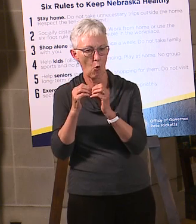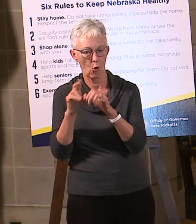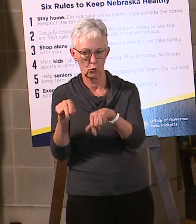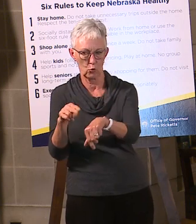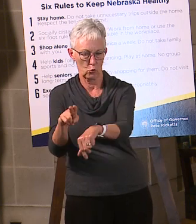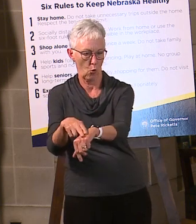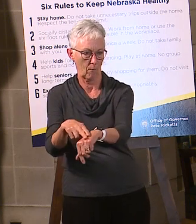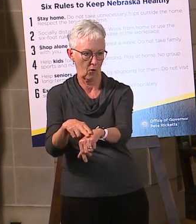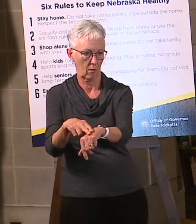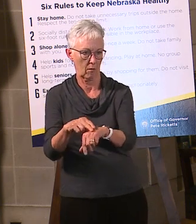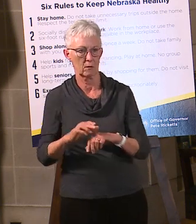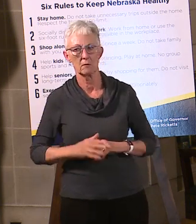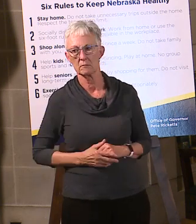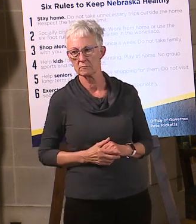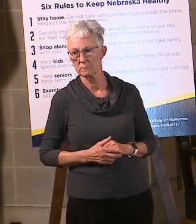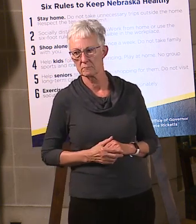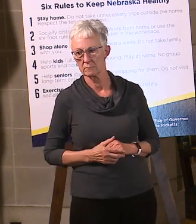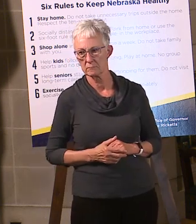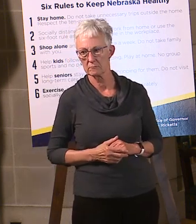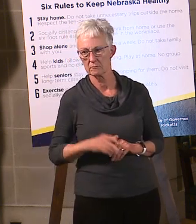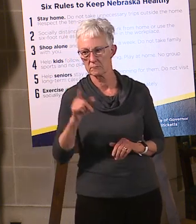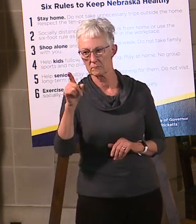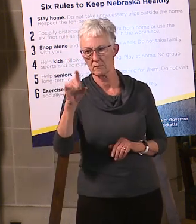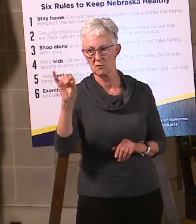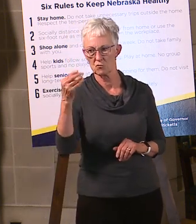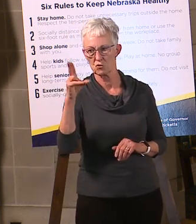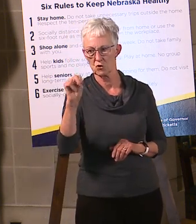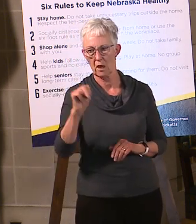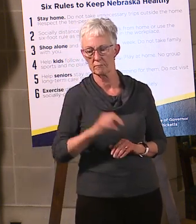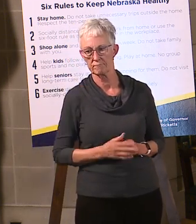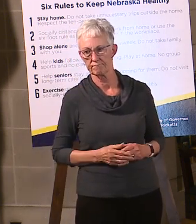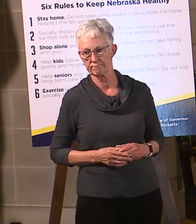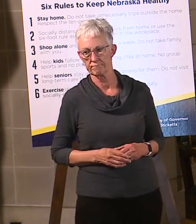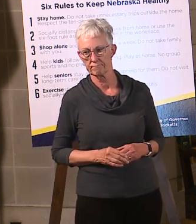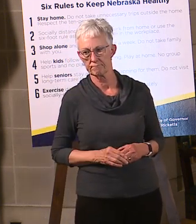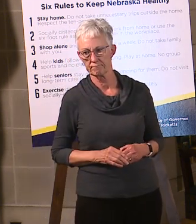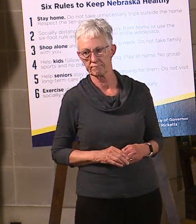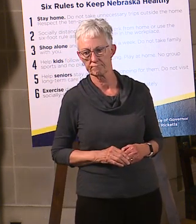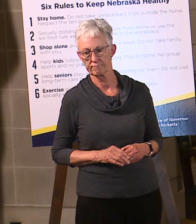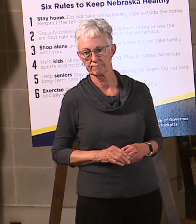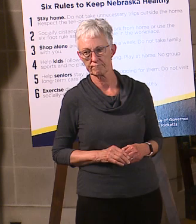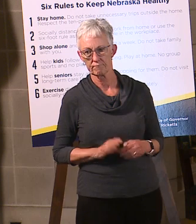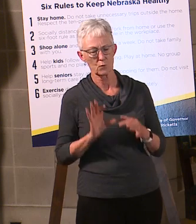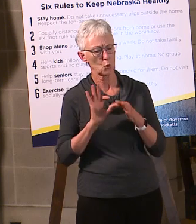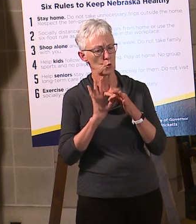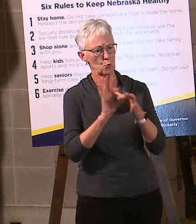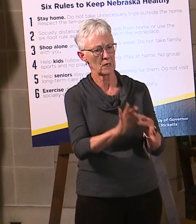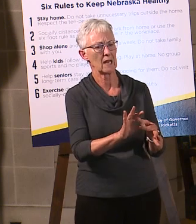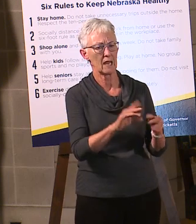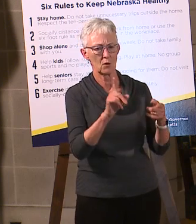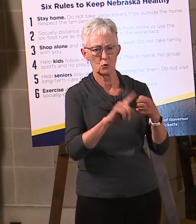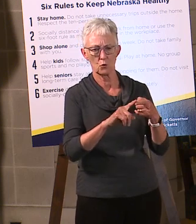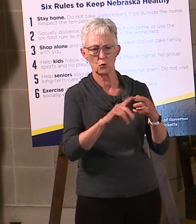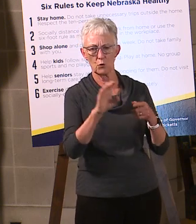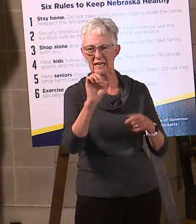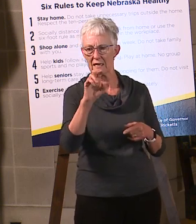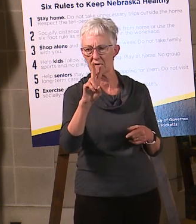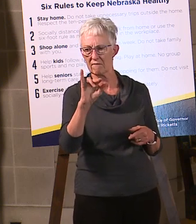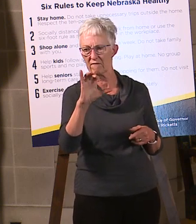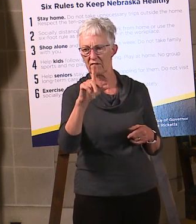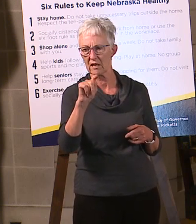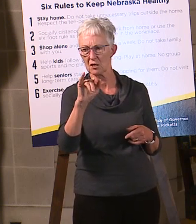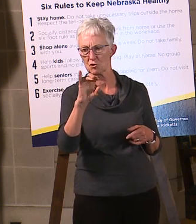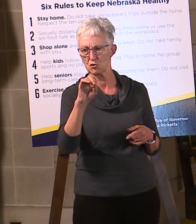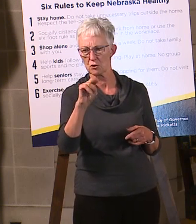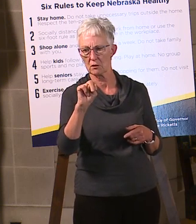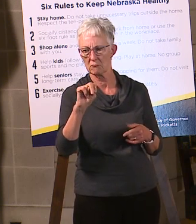to reflect it. John. On the evictions, were you hearing from landlords or, you know, like housing management companies